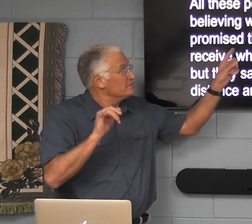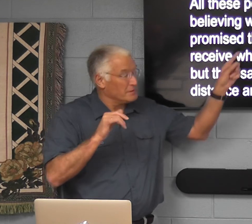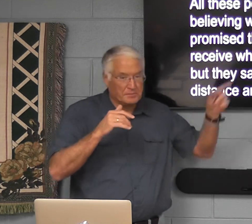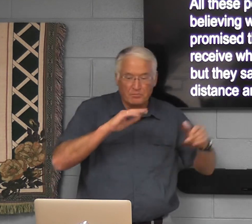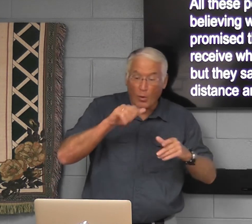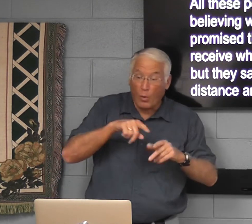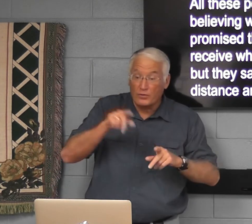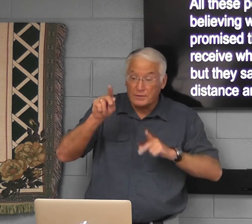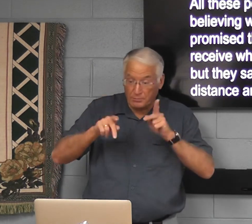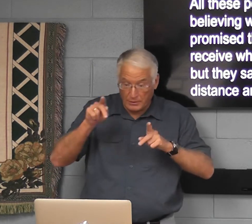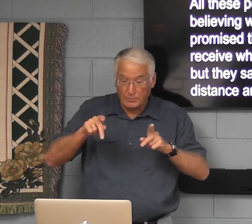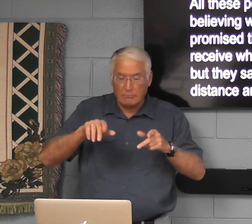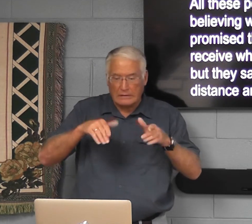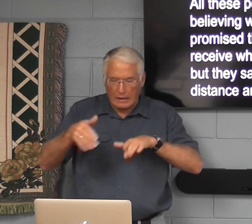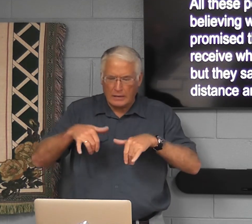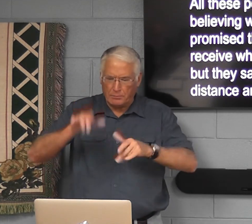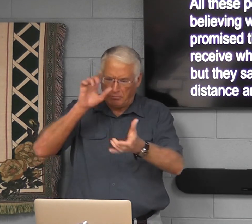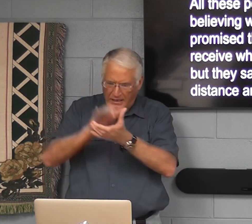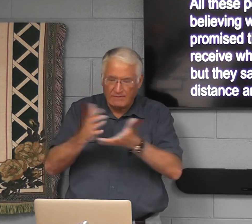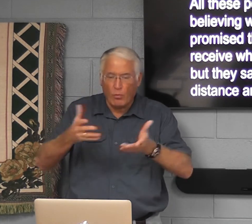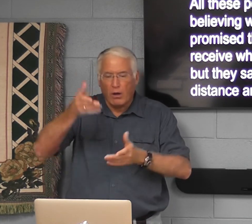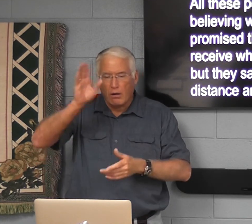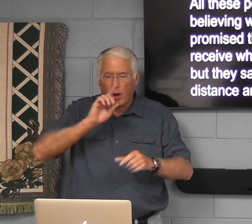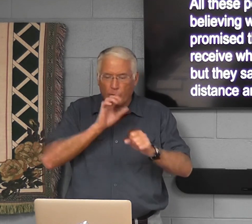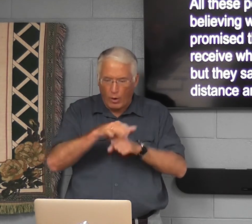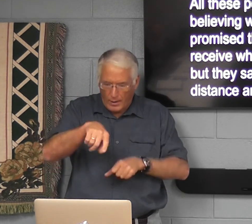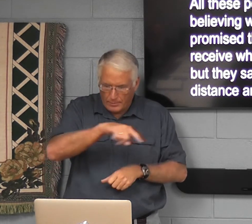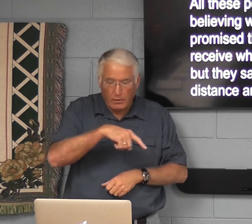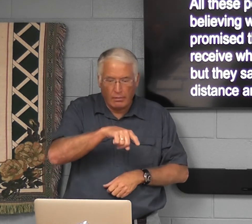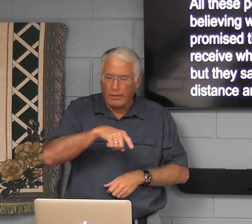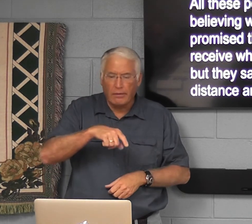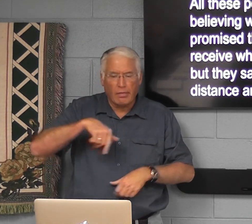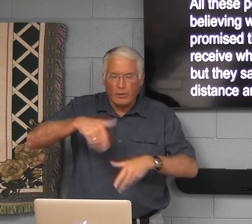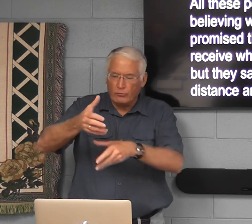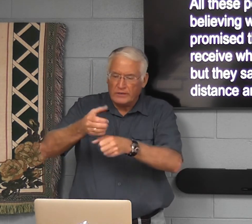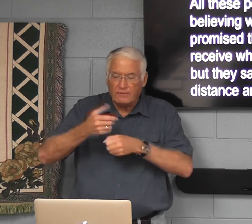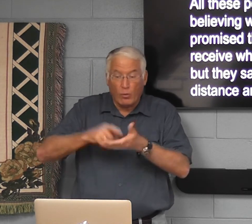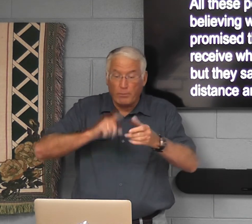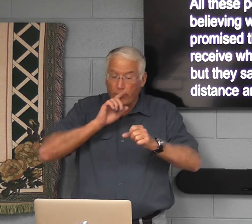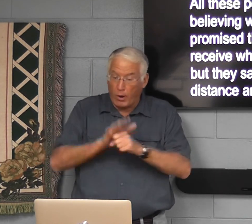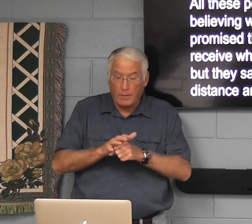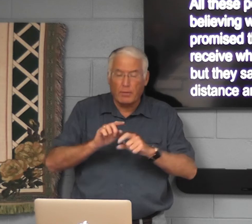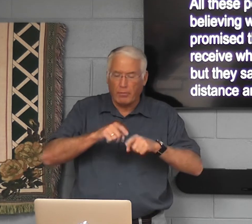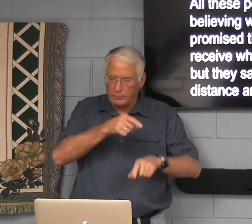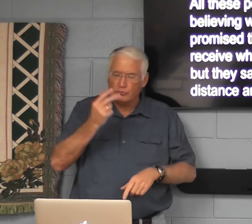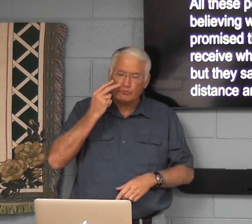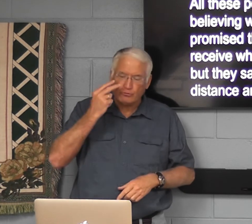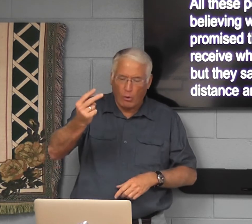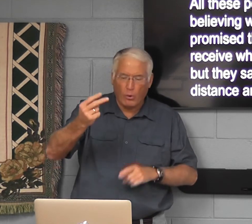And it says in Hebrews 11, 13 and 14. And all these people died still believing in what God had promised them.